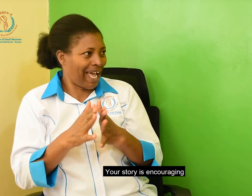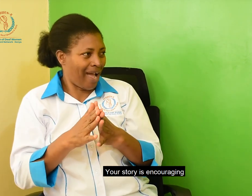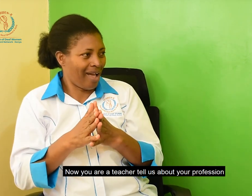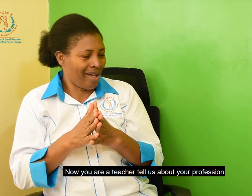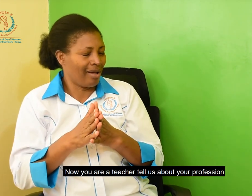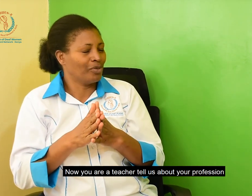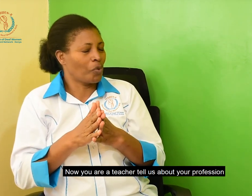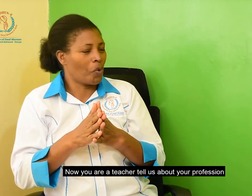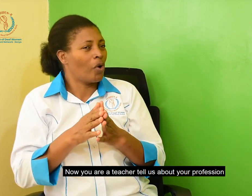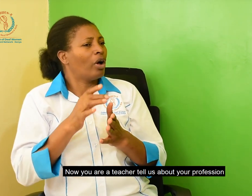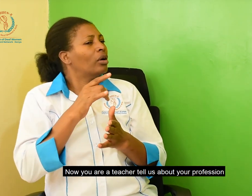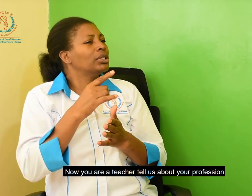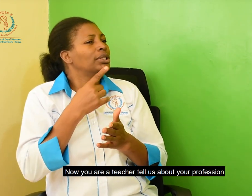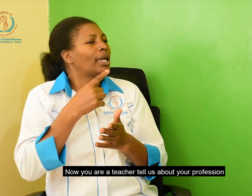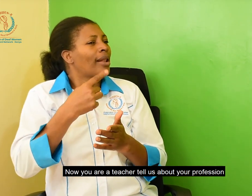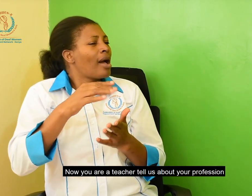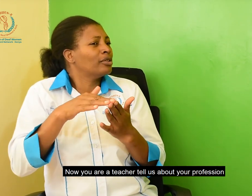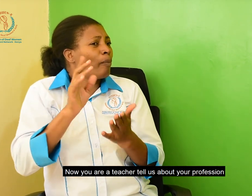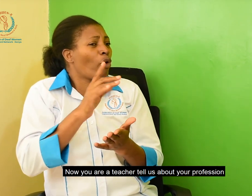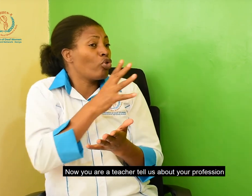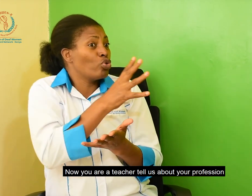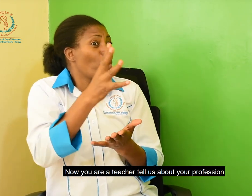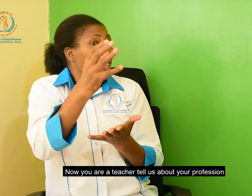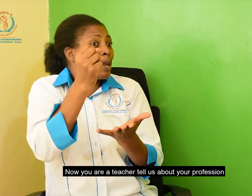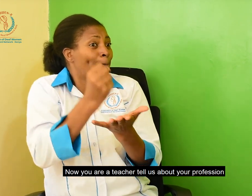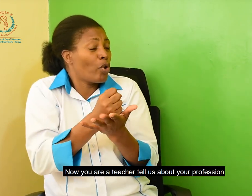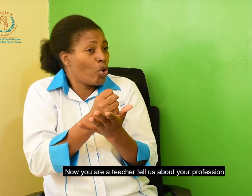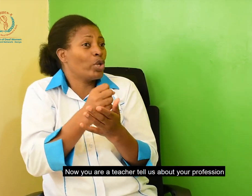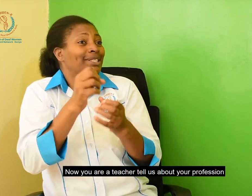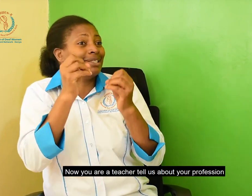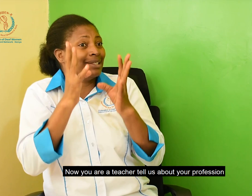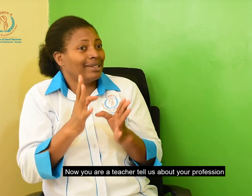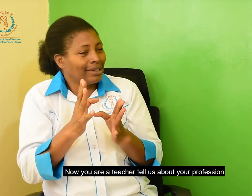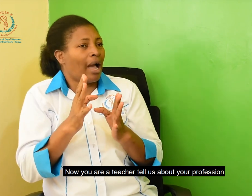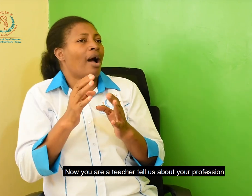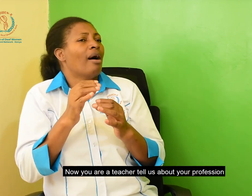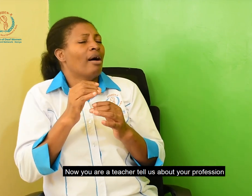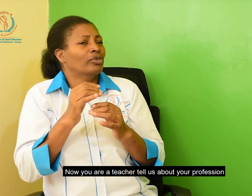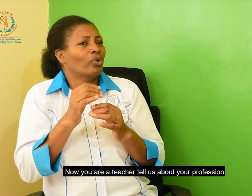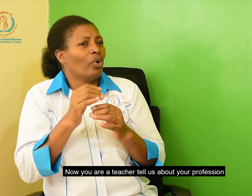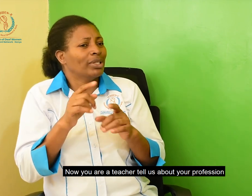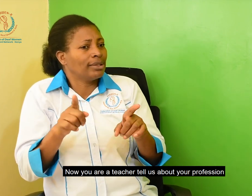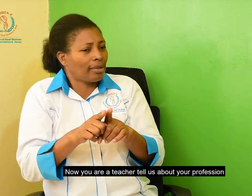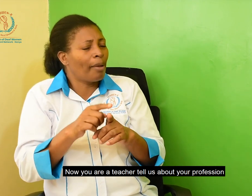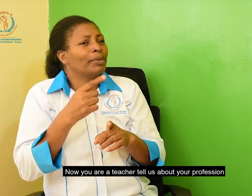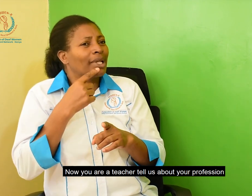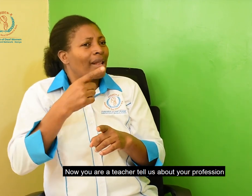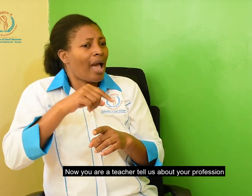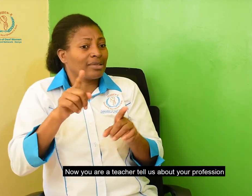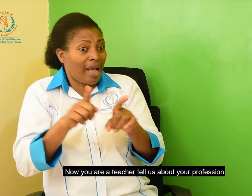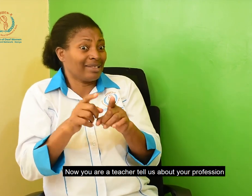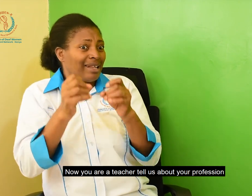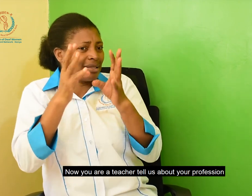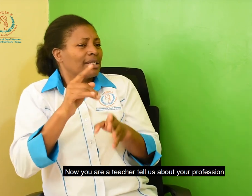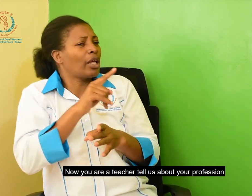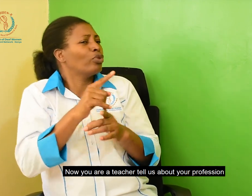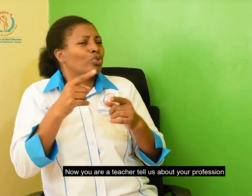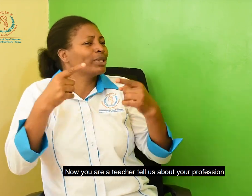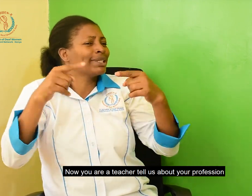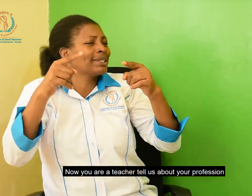Now, you are a teacher. Tell us more about your profession and your employment.